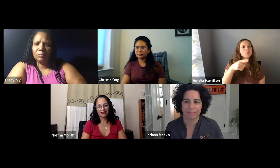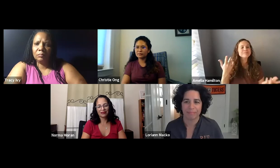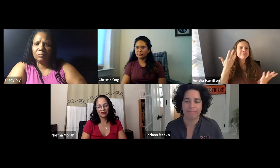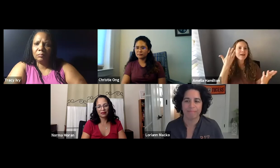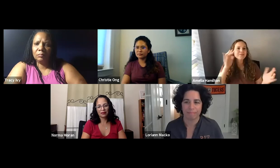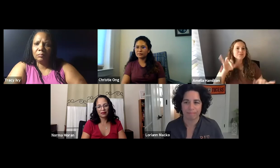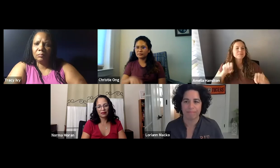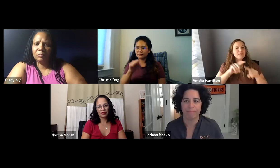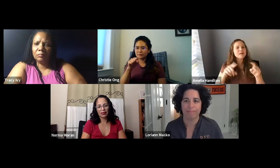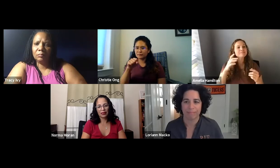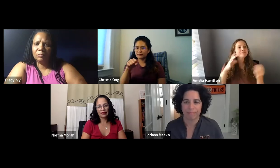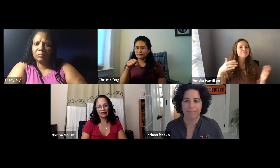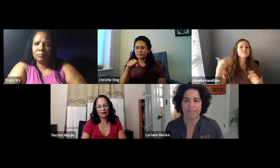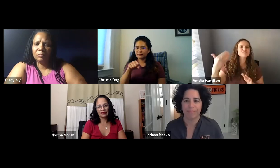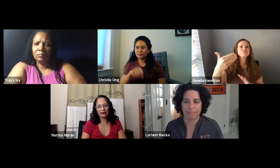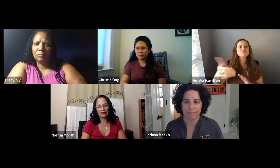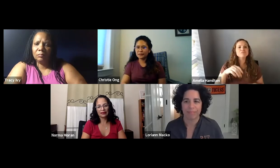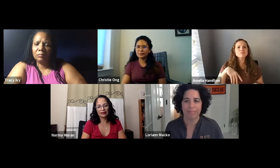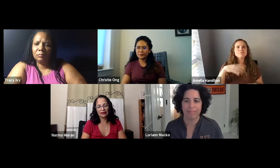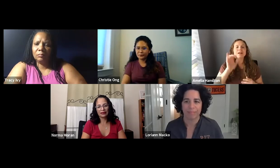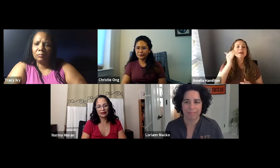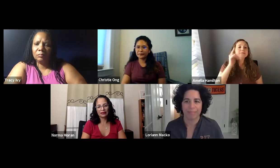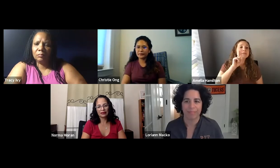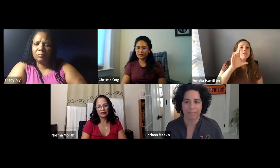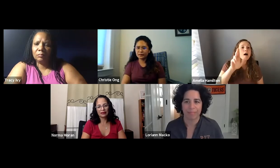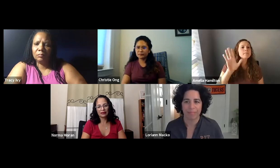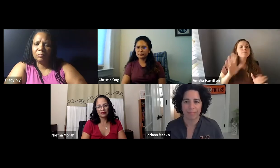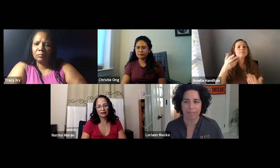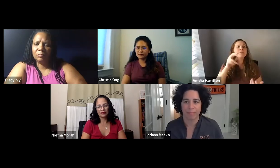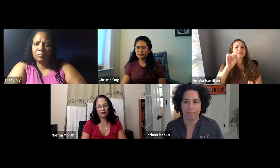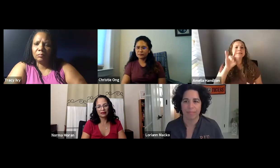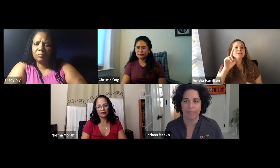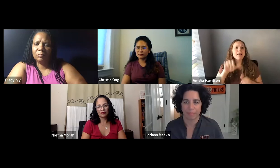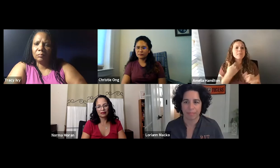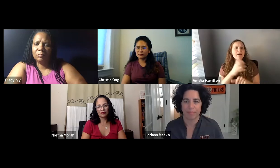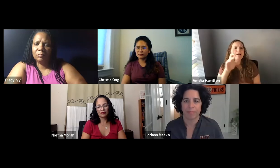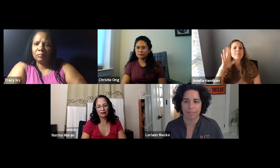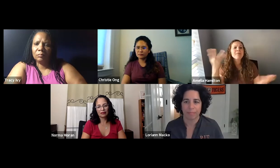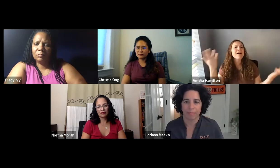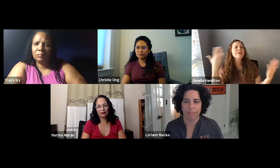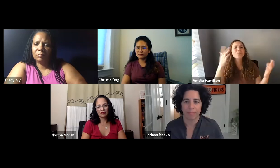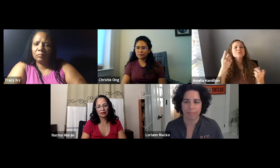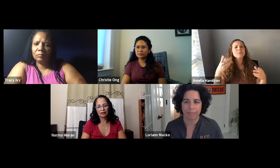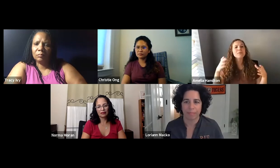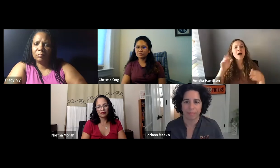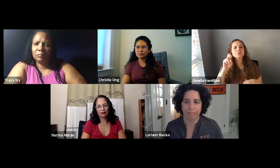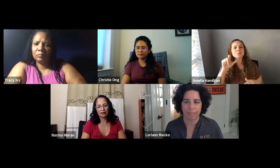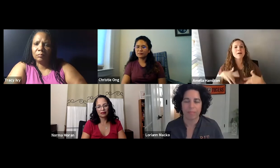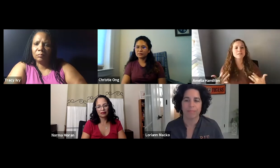You might not know that the people around you are your fellow alumni. And, you know, it doesn't have to be just local